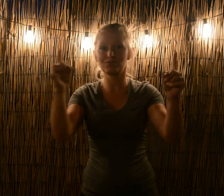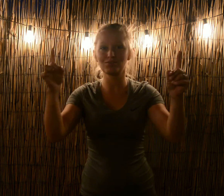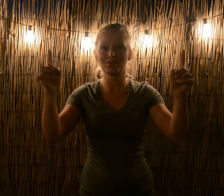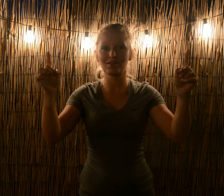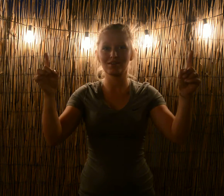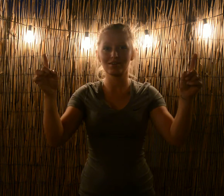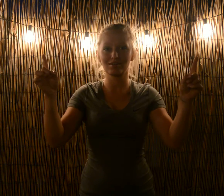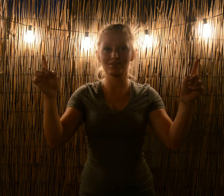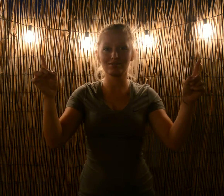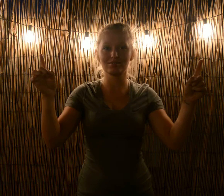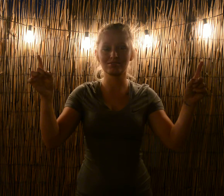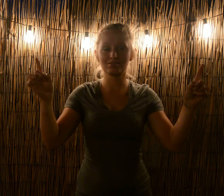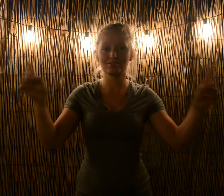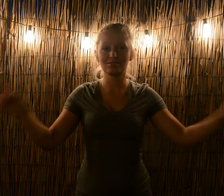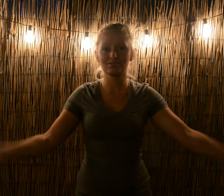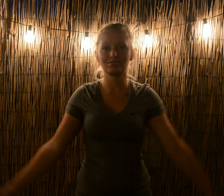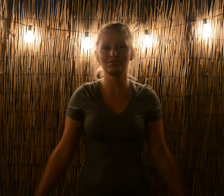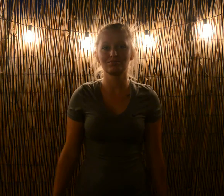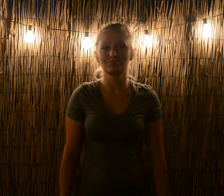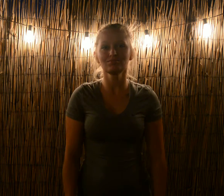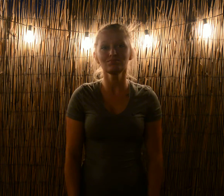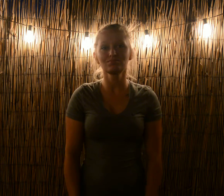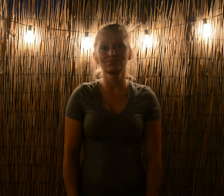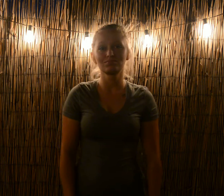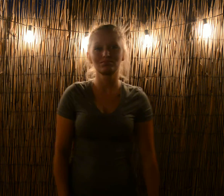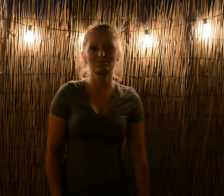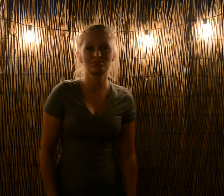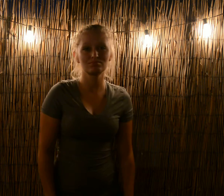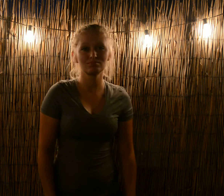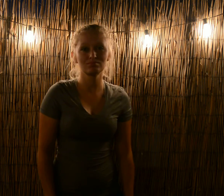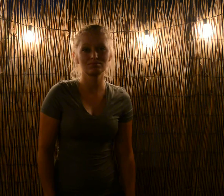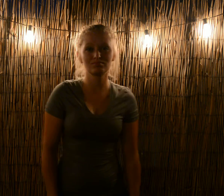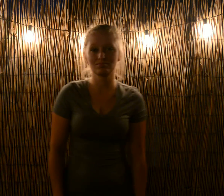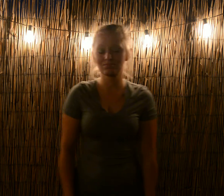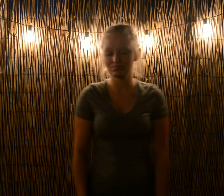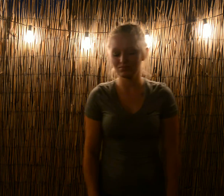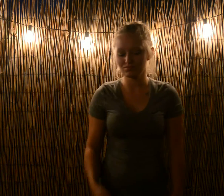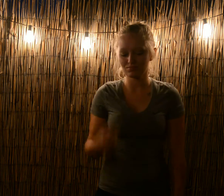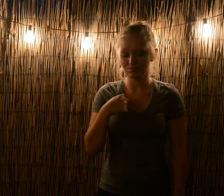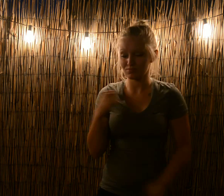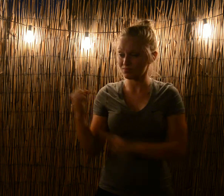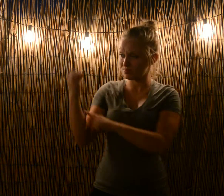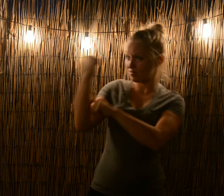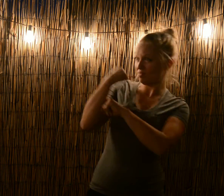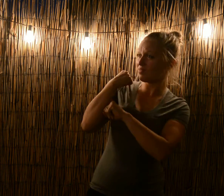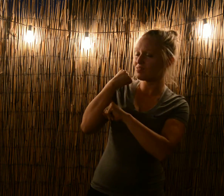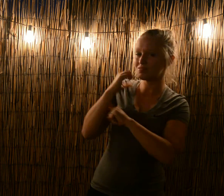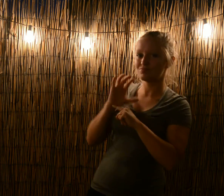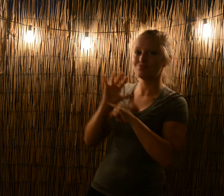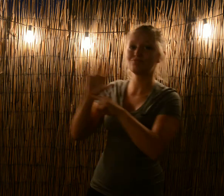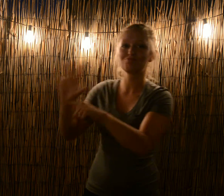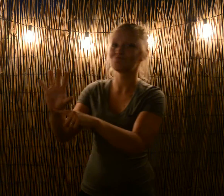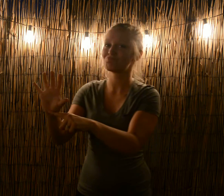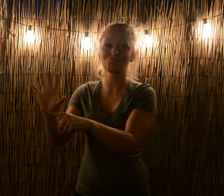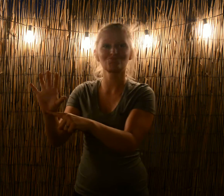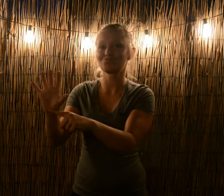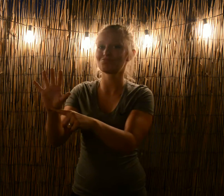rise I must stay conscious Through the